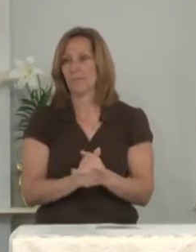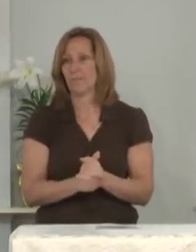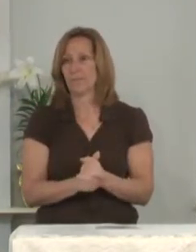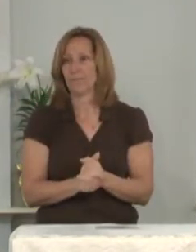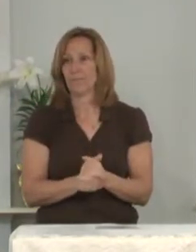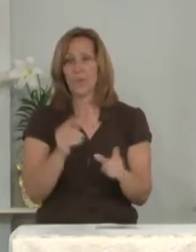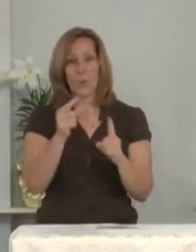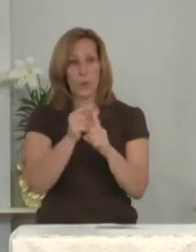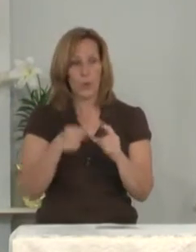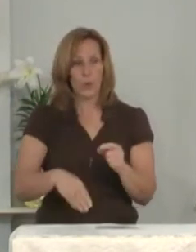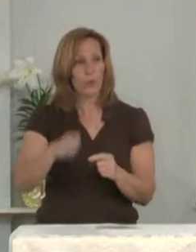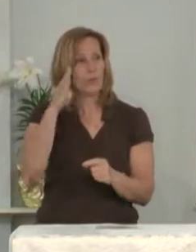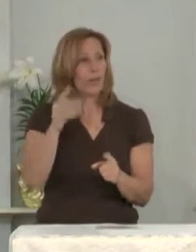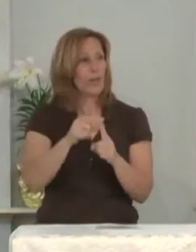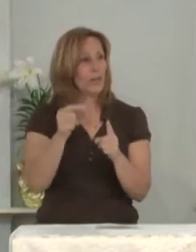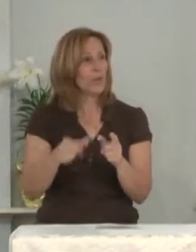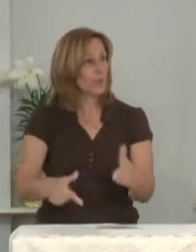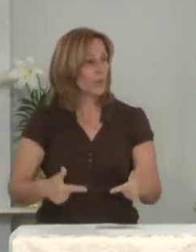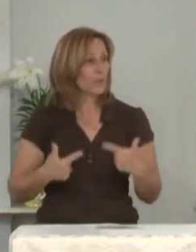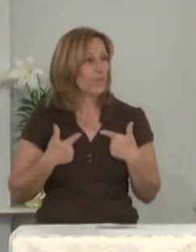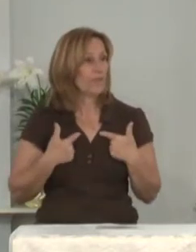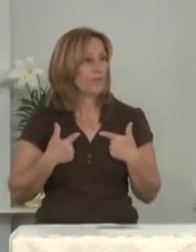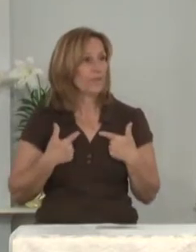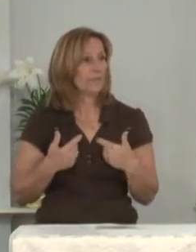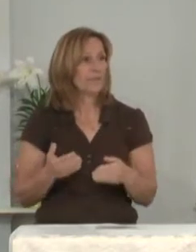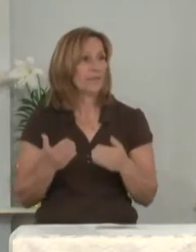Word of God, word of life.